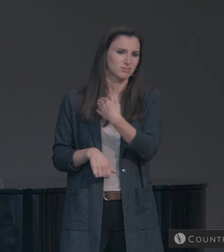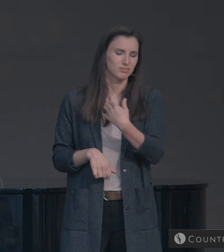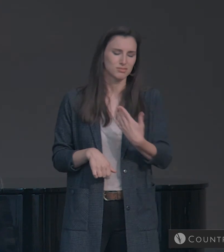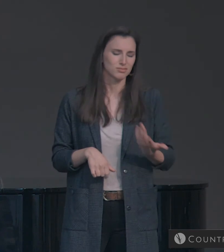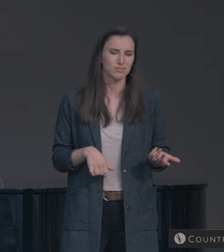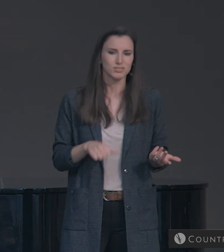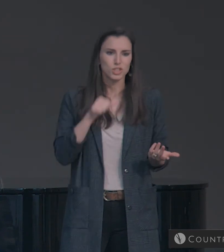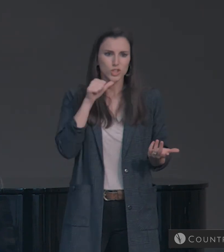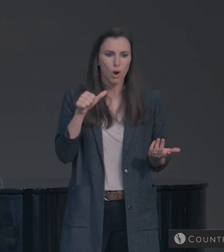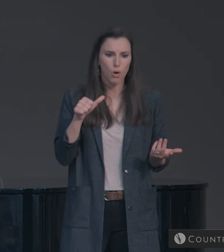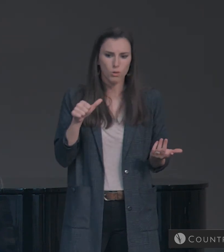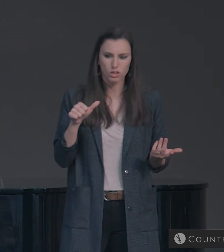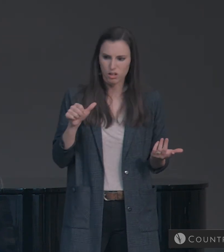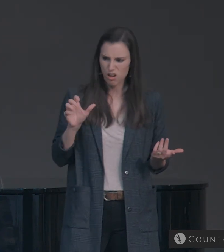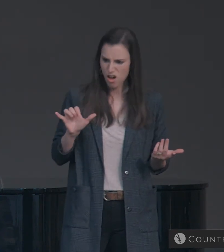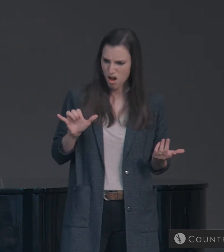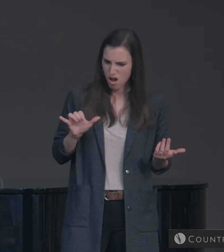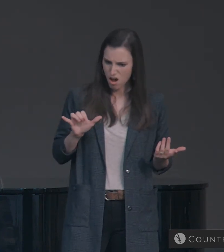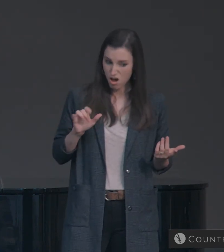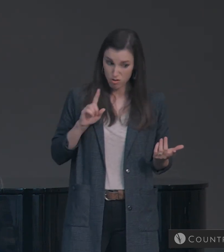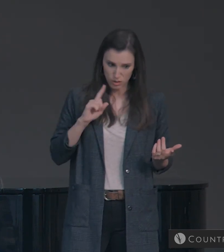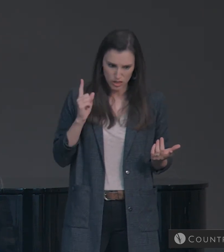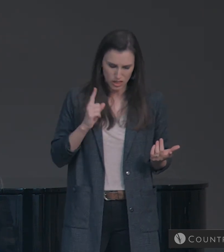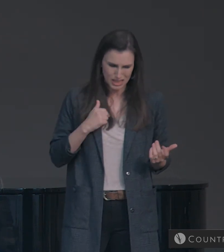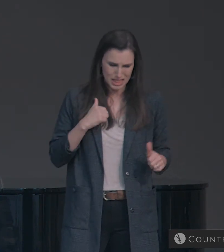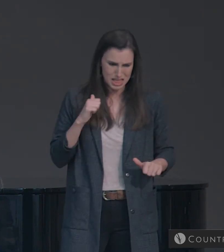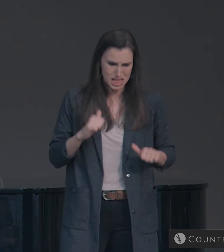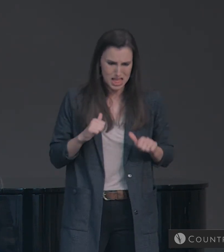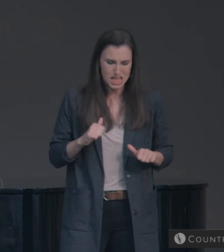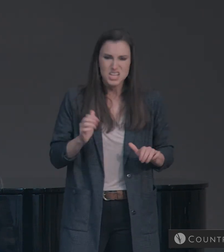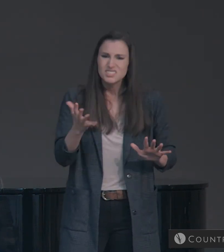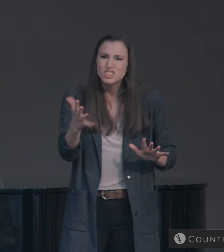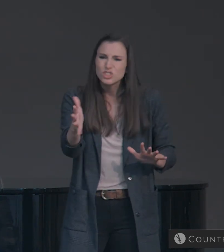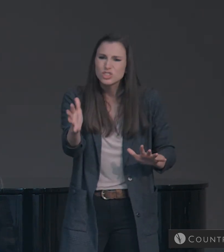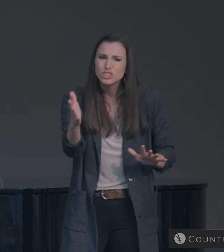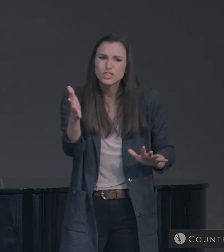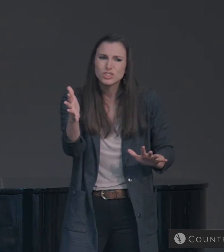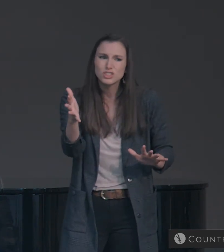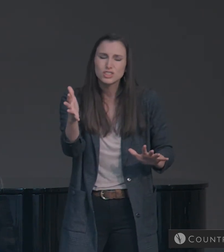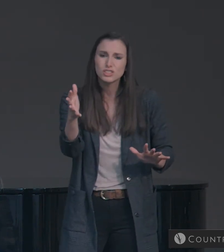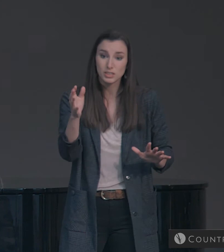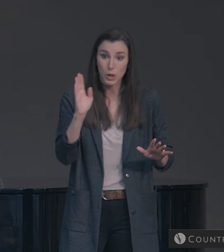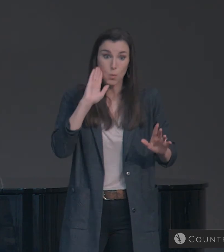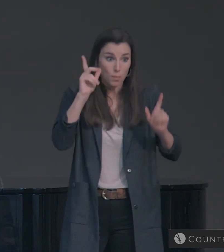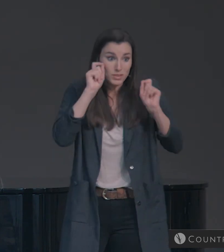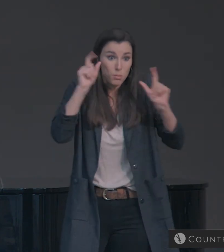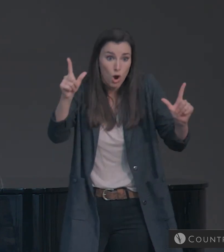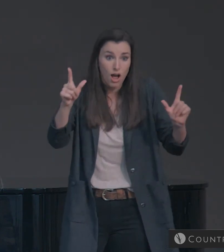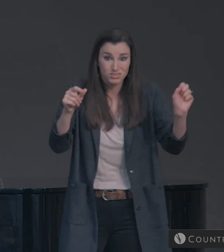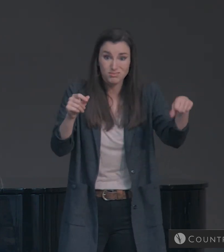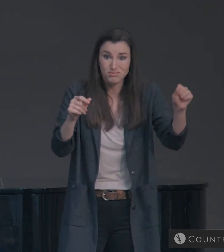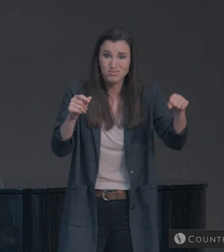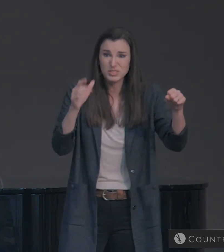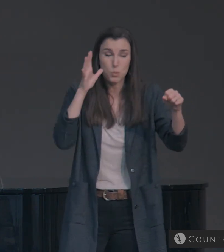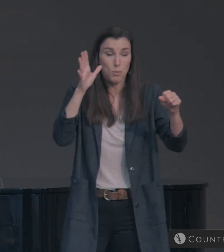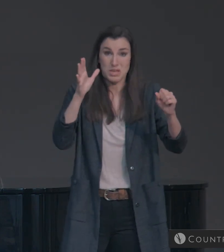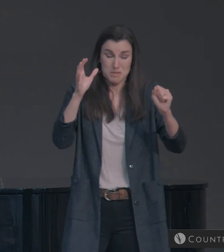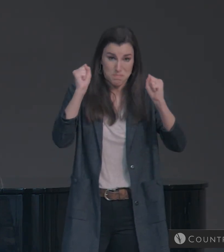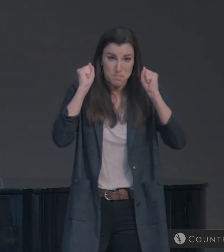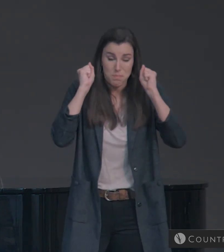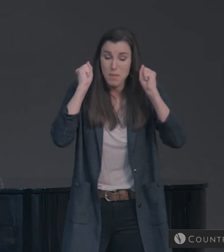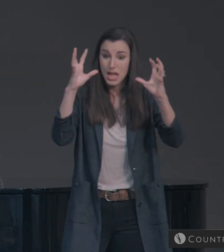Don't doubt Christ's return. It will be a surprise. It will be spectacular.